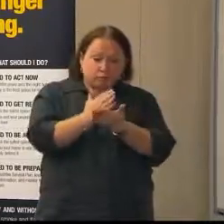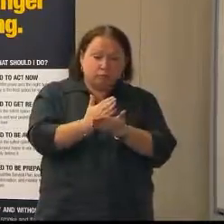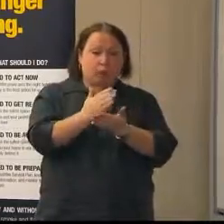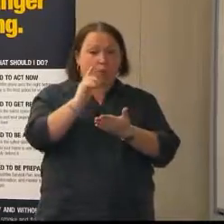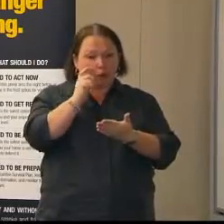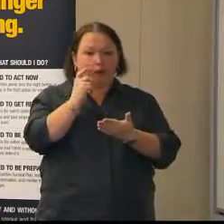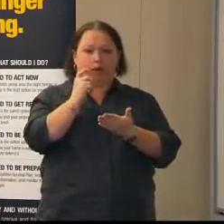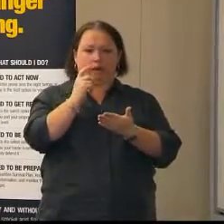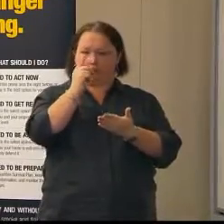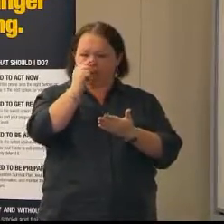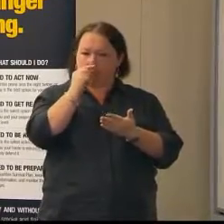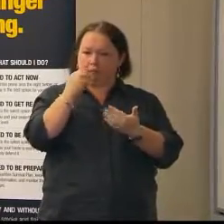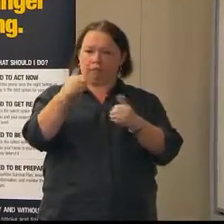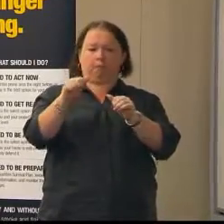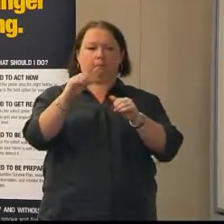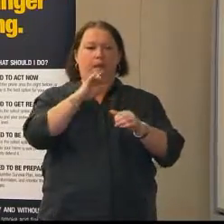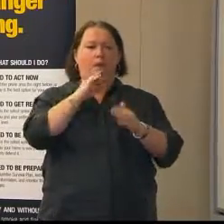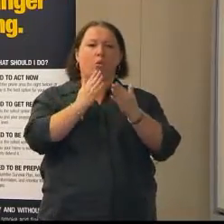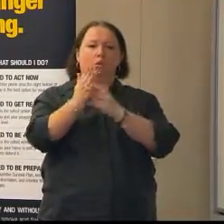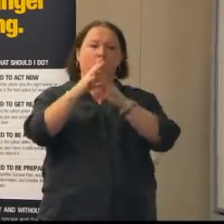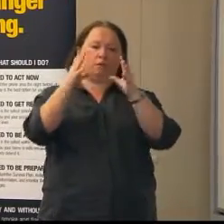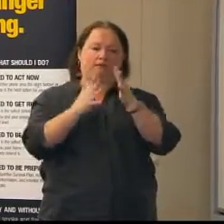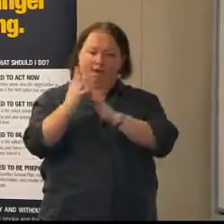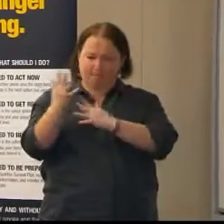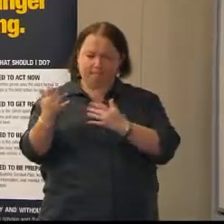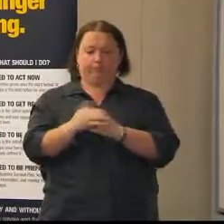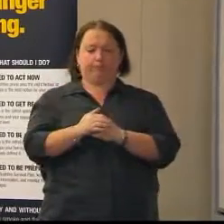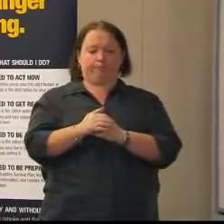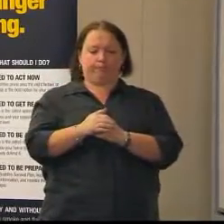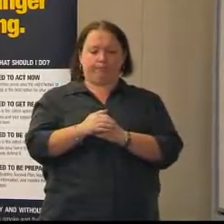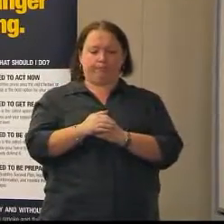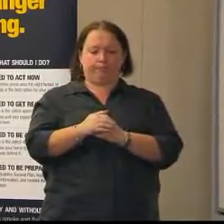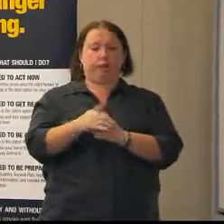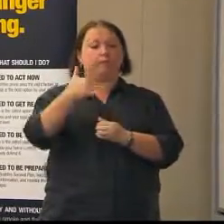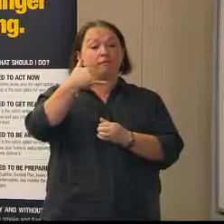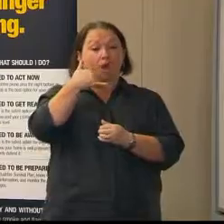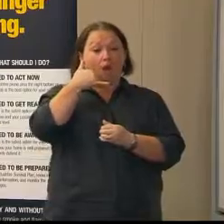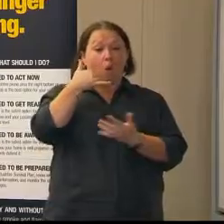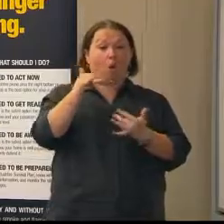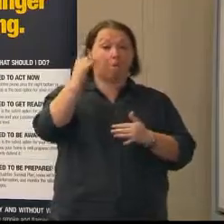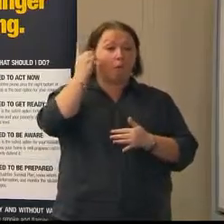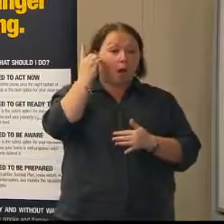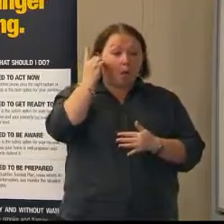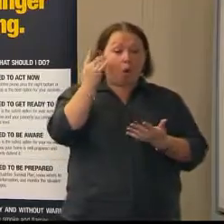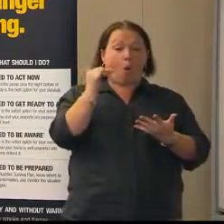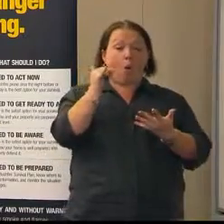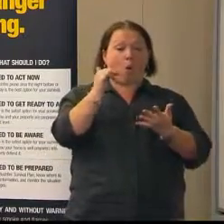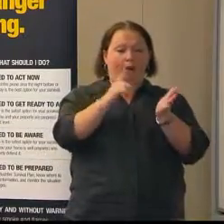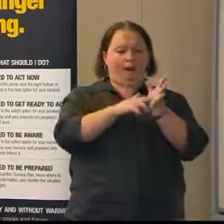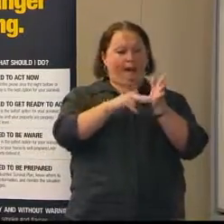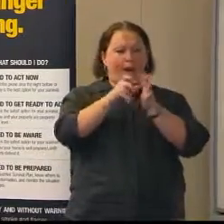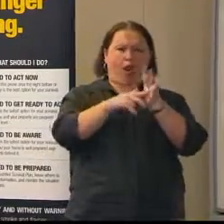available during a bushfire. Telephones, as have been indicated, mobile phones and landlines